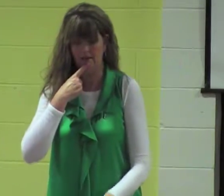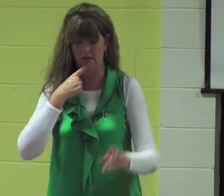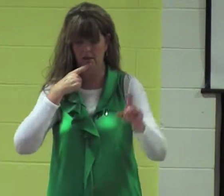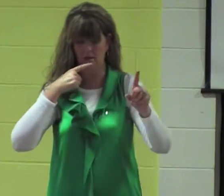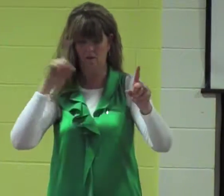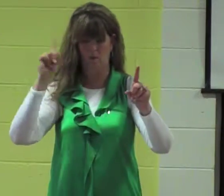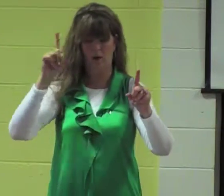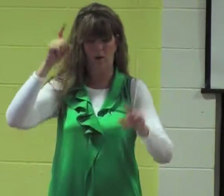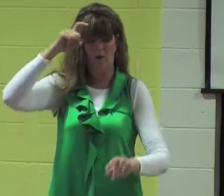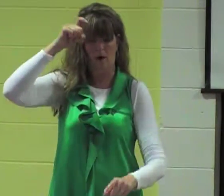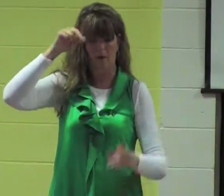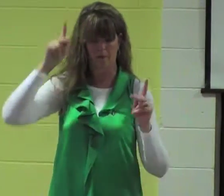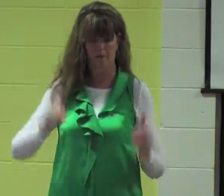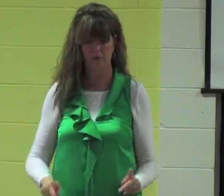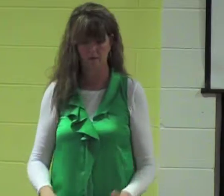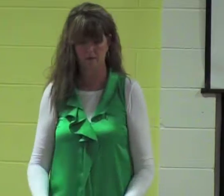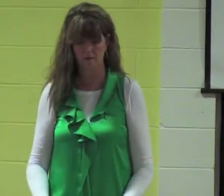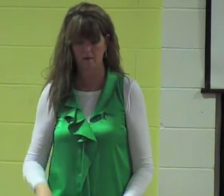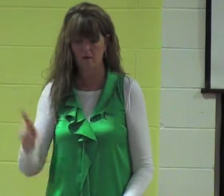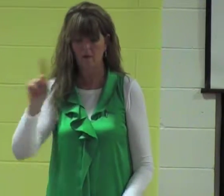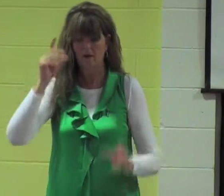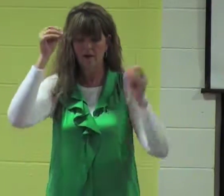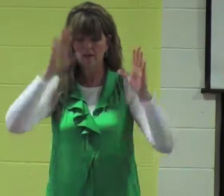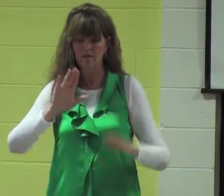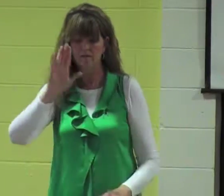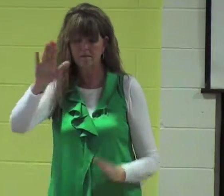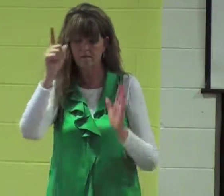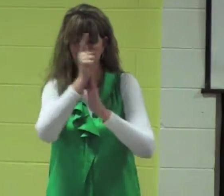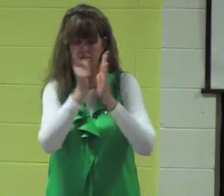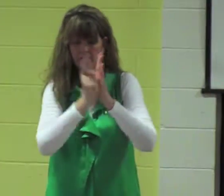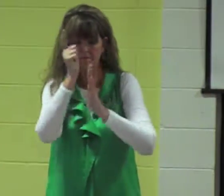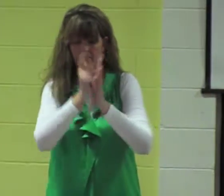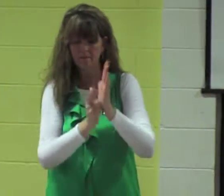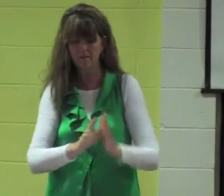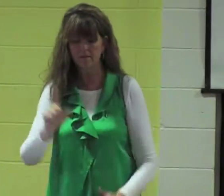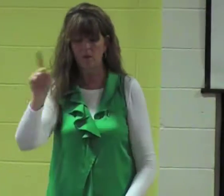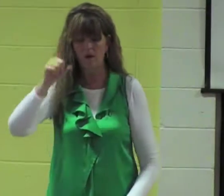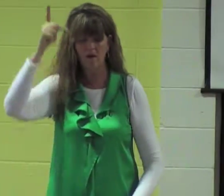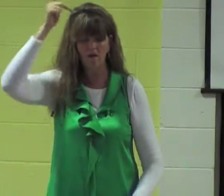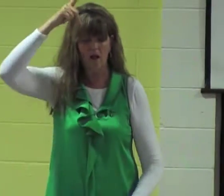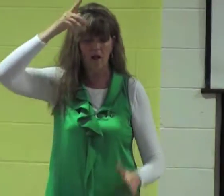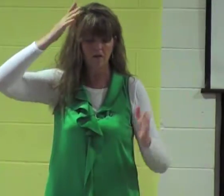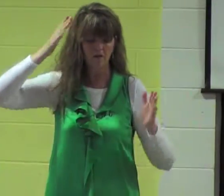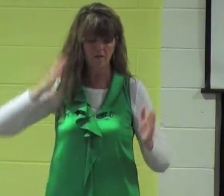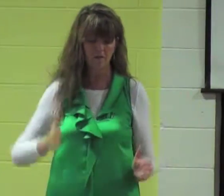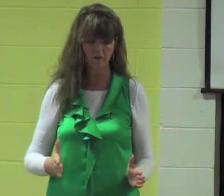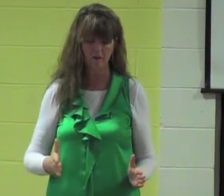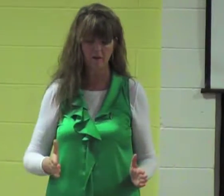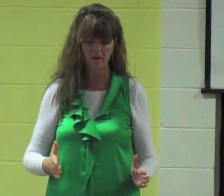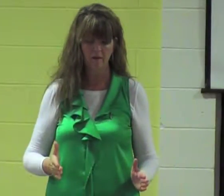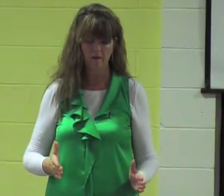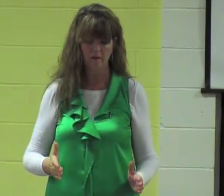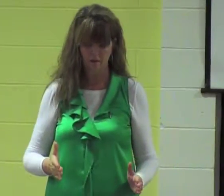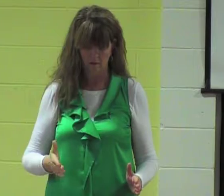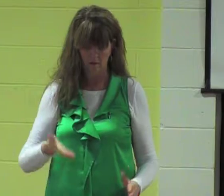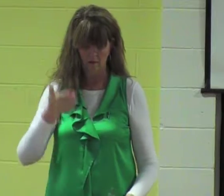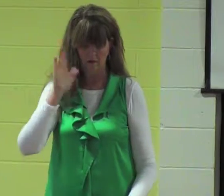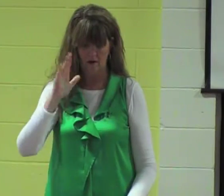He says, Where is the wise person? Where is the teacher of the law? Where is the